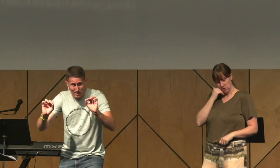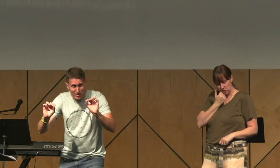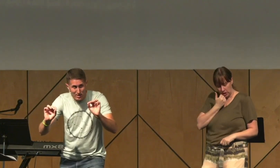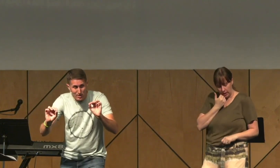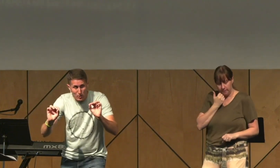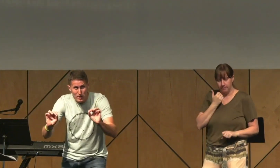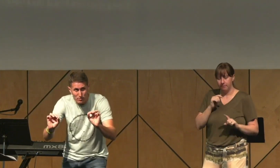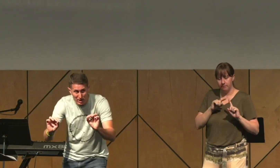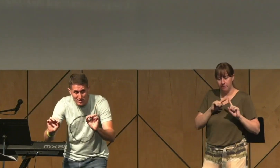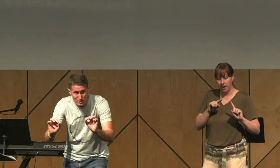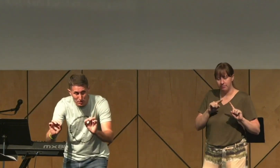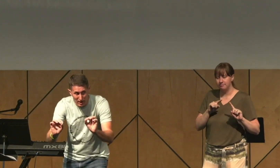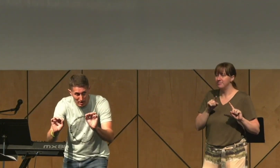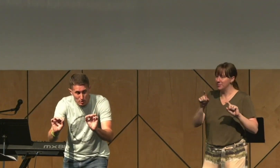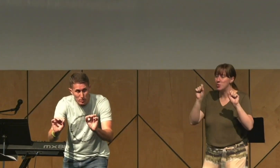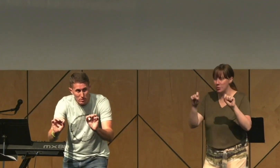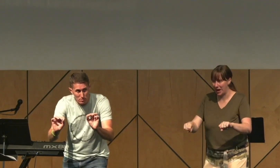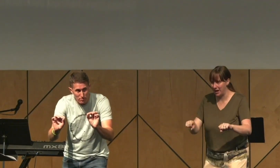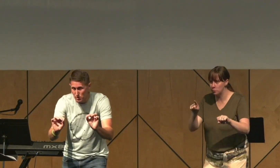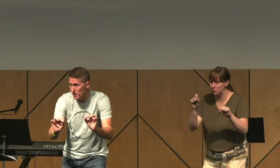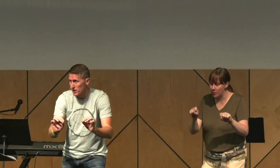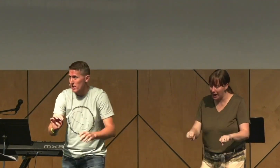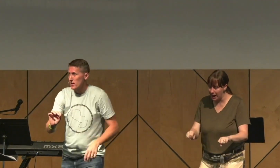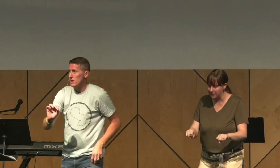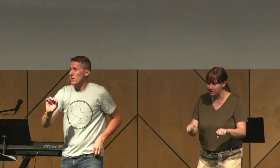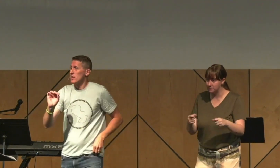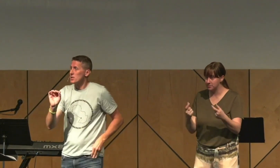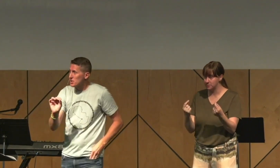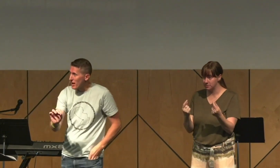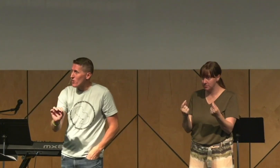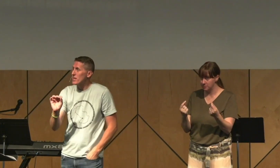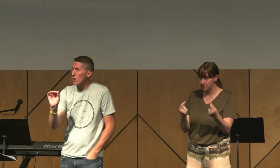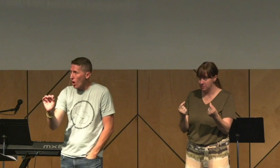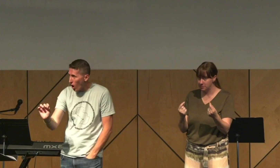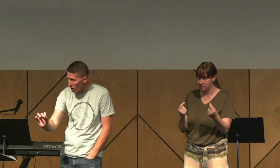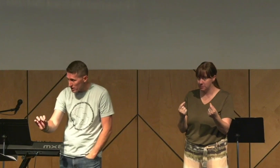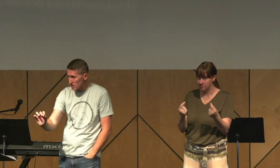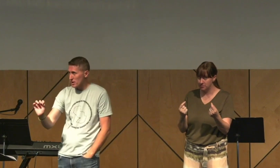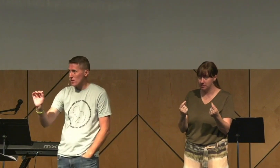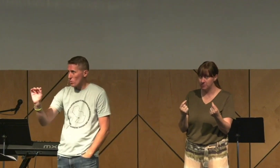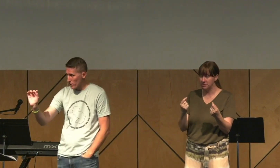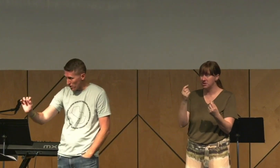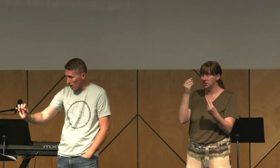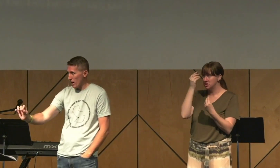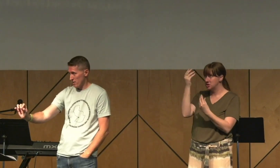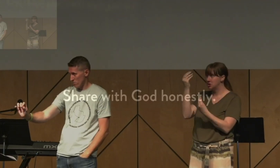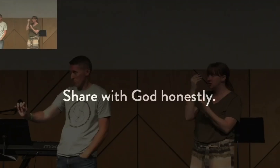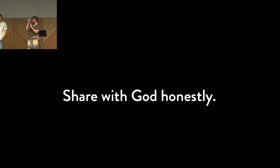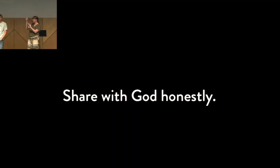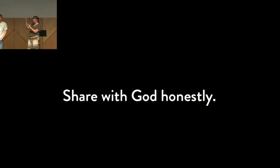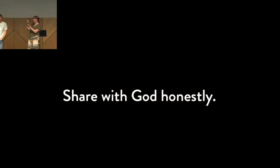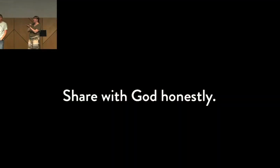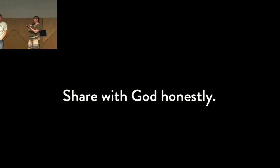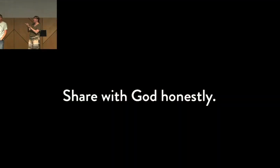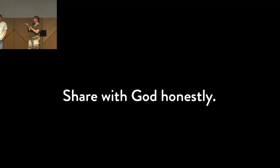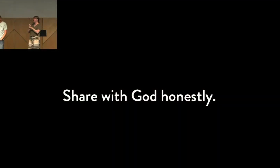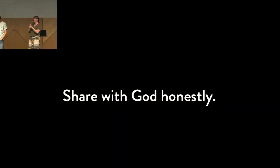can't do this, but the grace of God says you can. Here's what, first thing. Share it honestly with God.